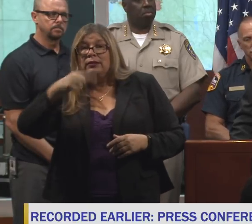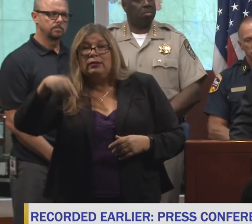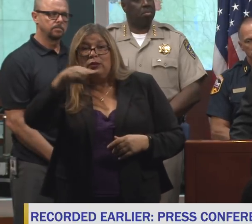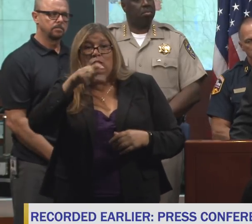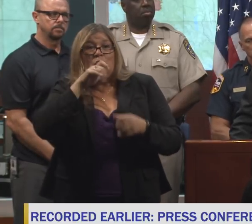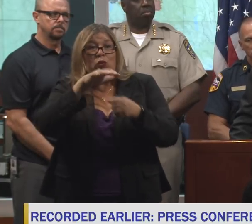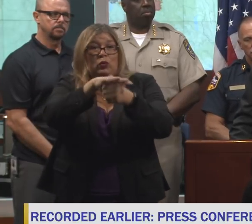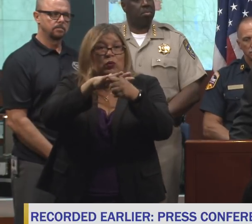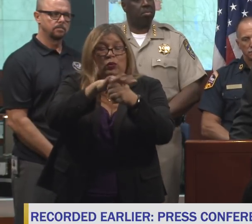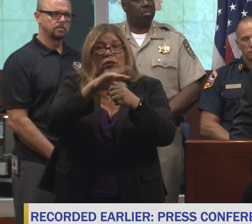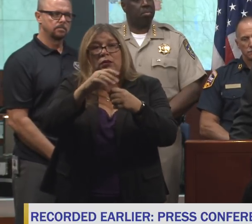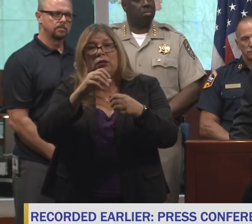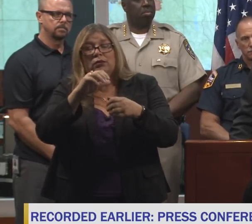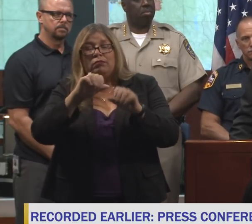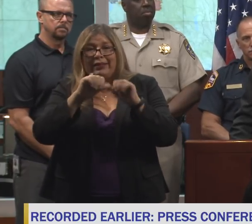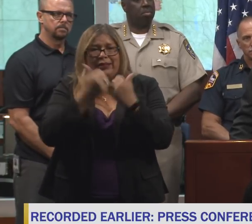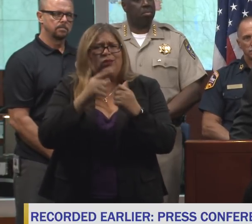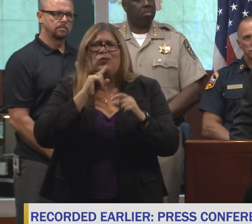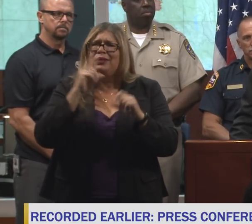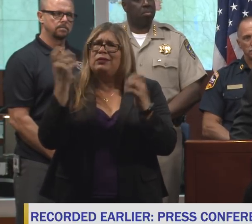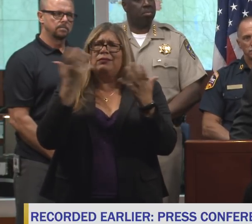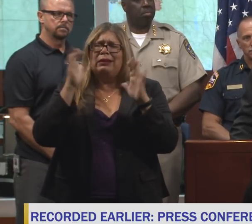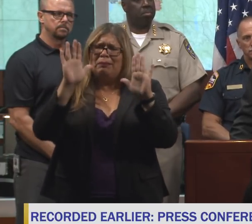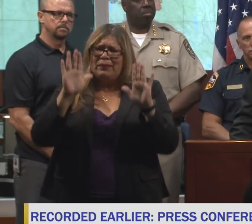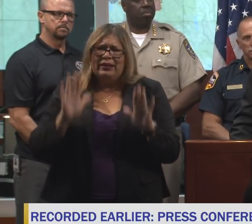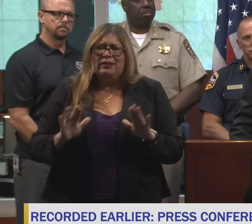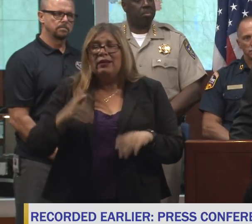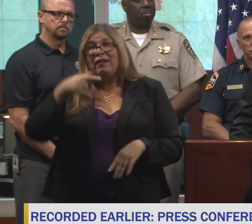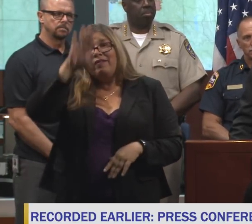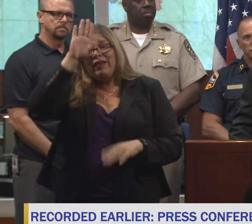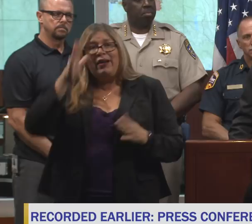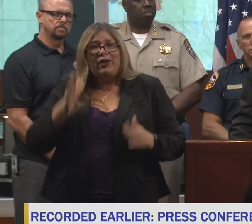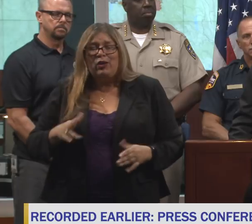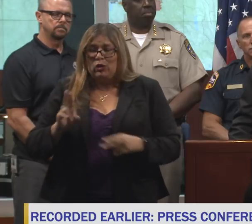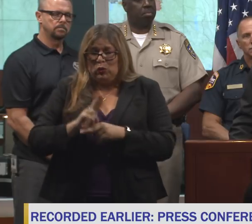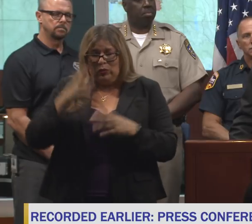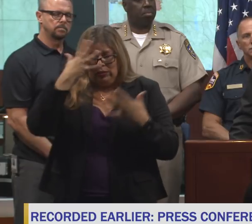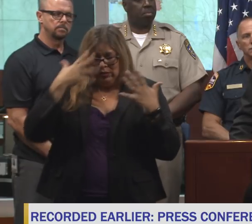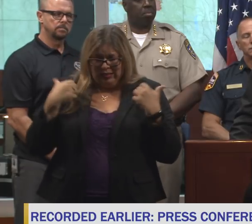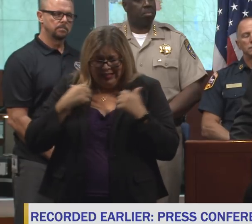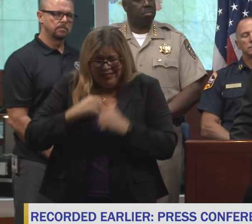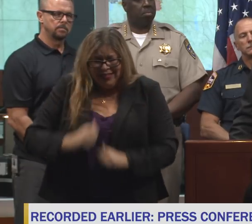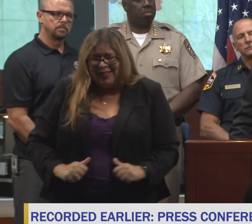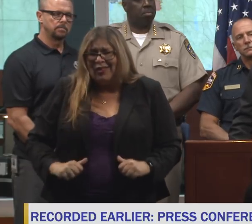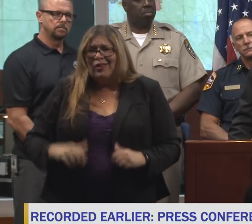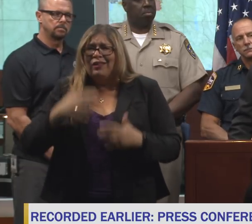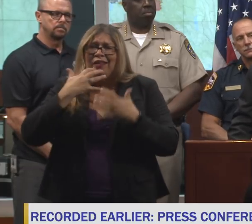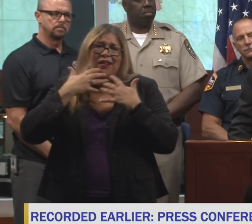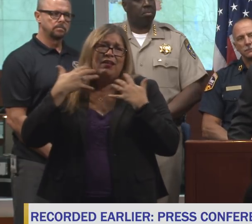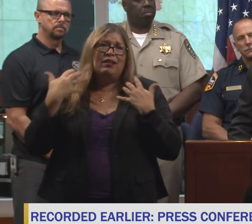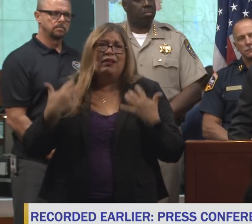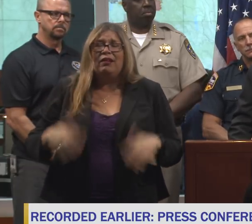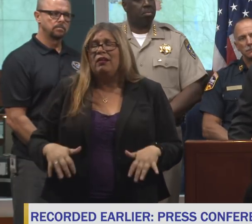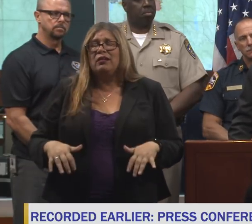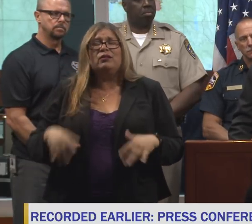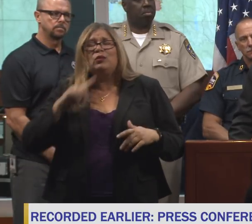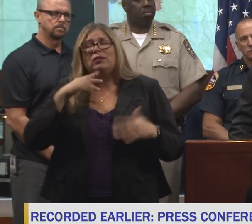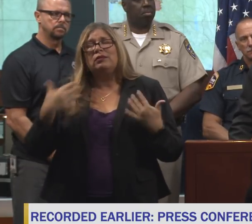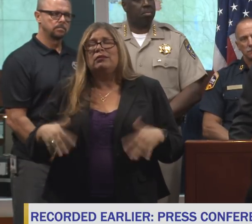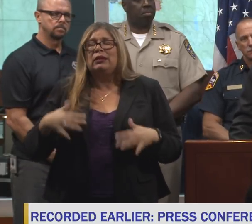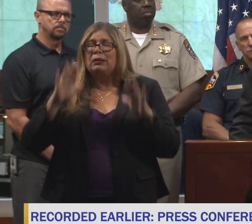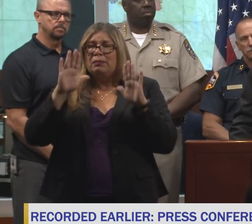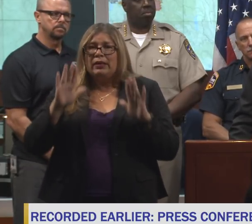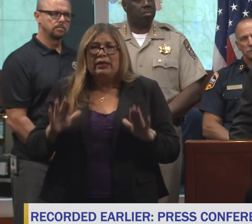very amazing. The fact that the firefighters wear all that protective gear and they work in the heat, it's just amazing